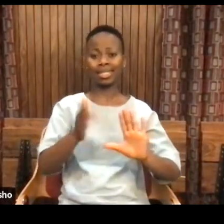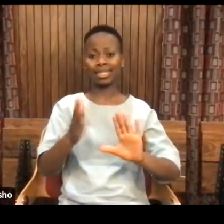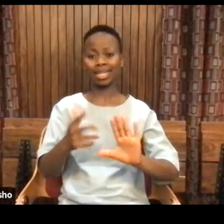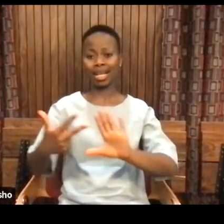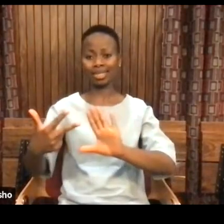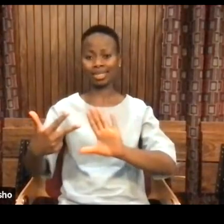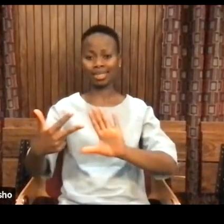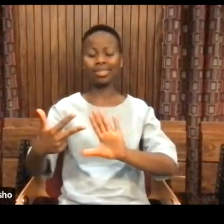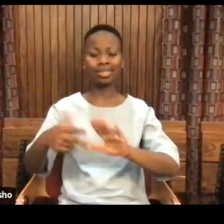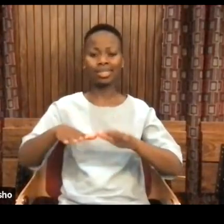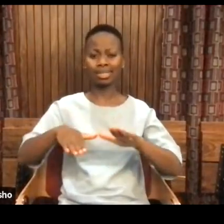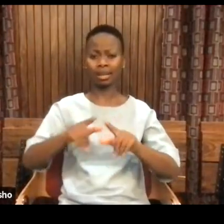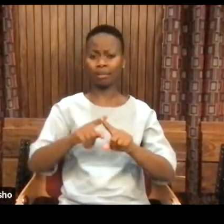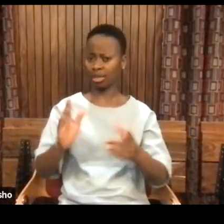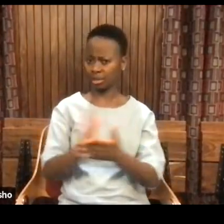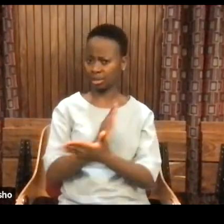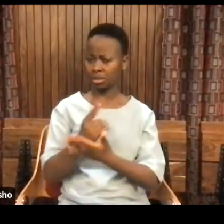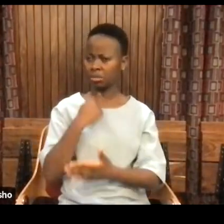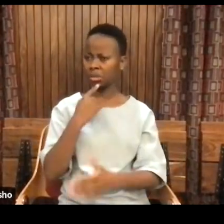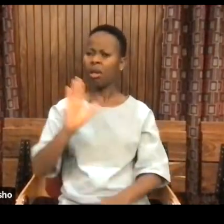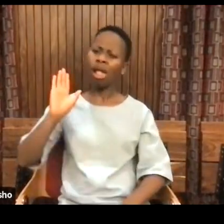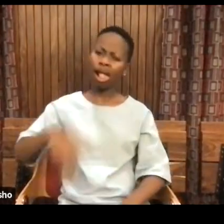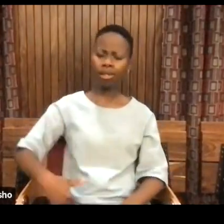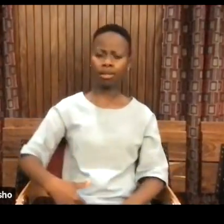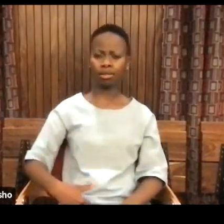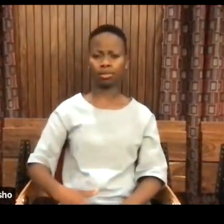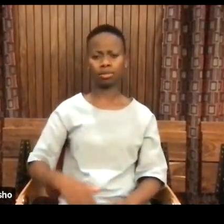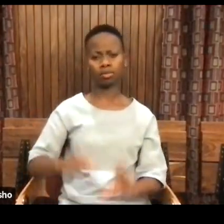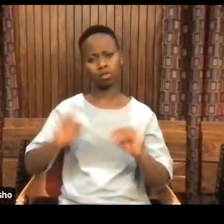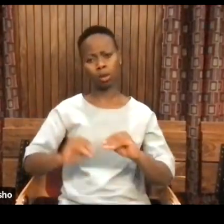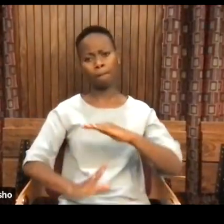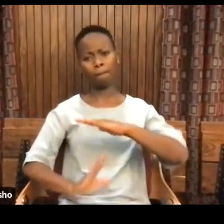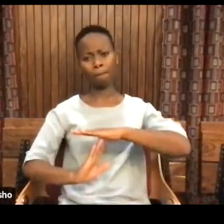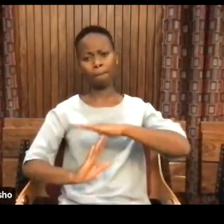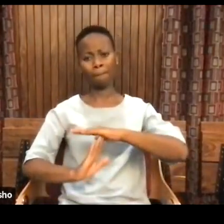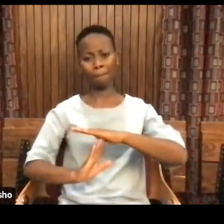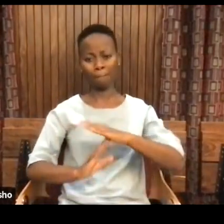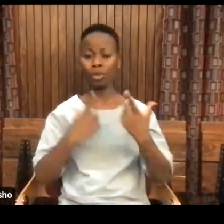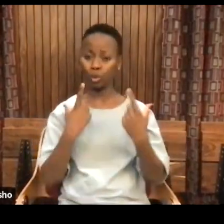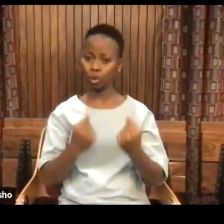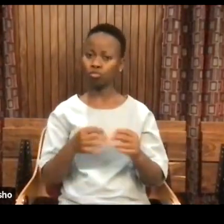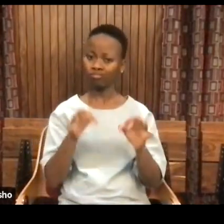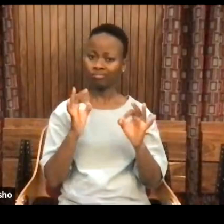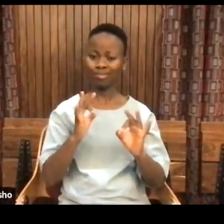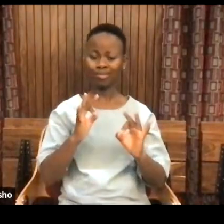But if some people say, hey, cut it out. Do proper music.